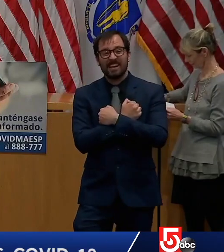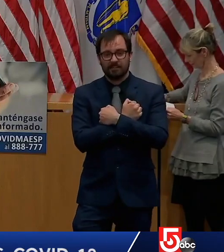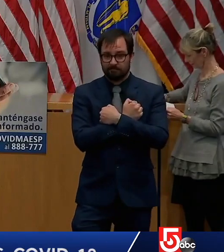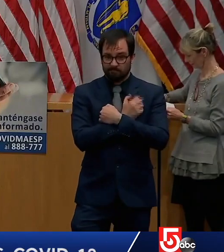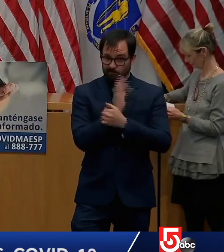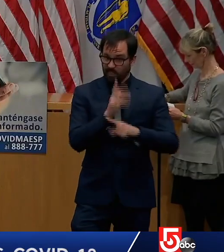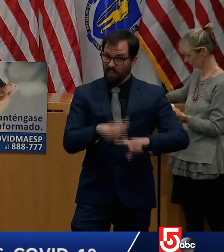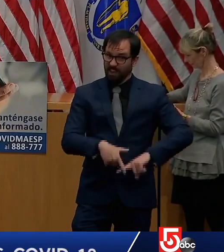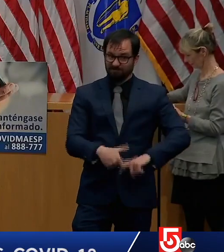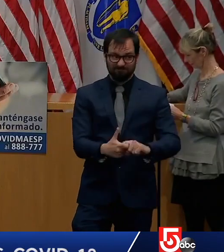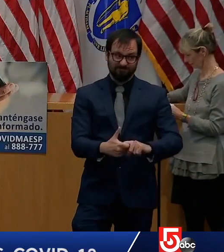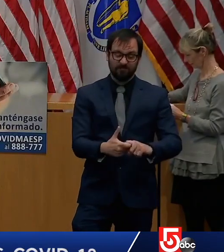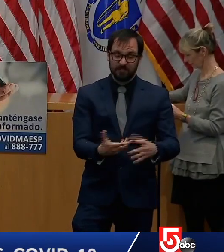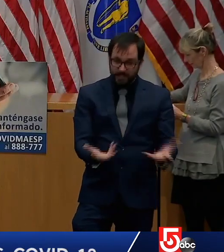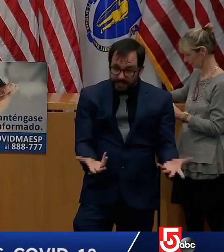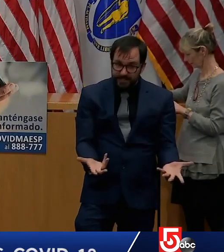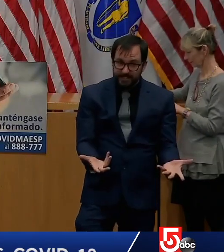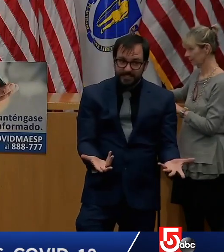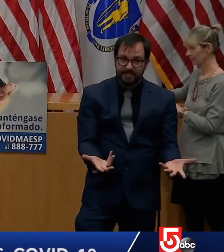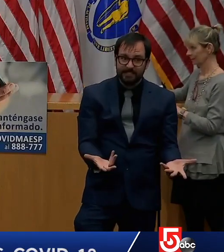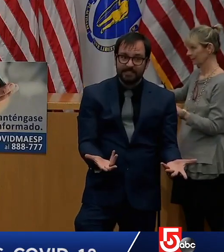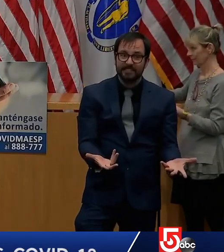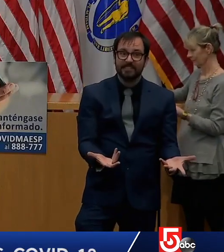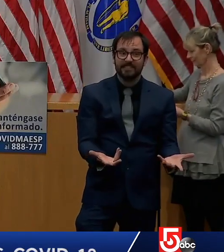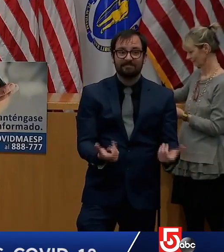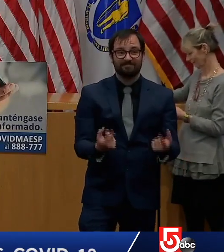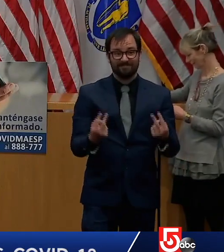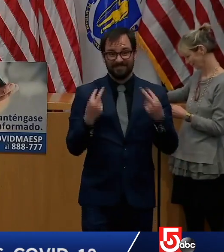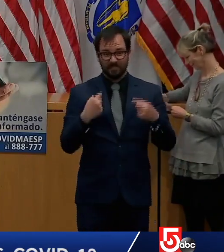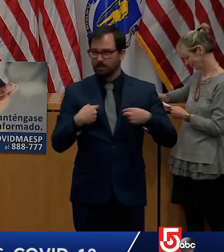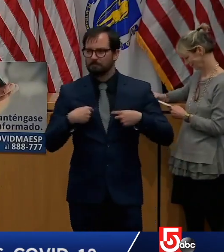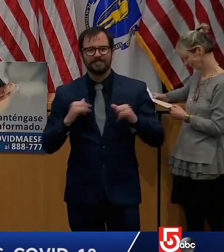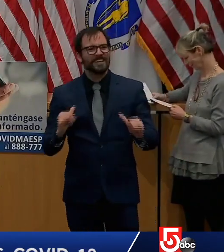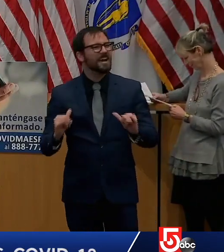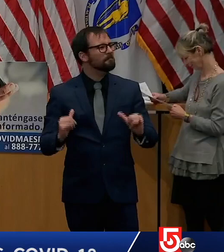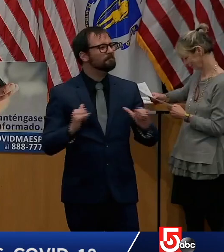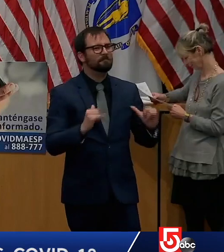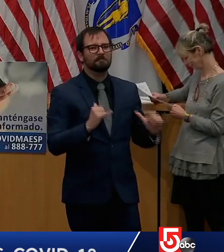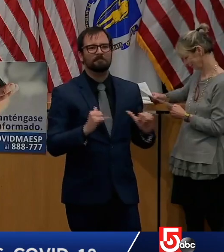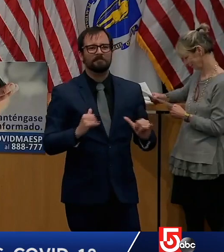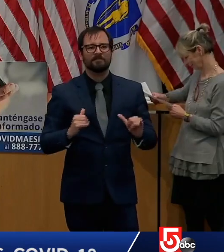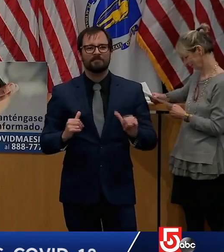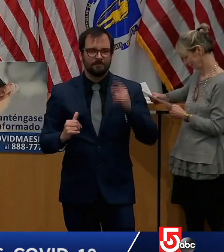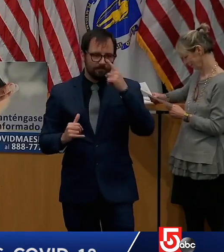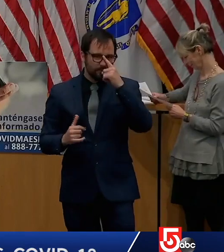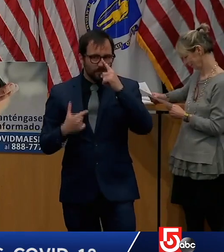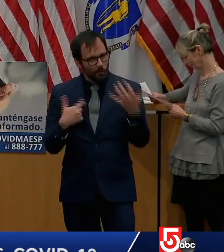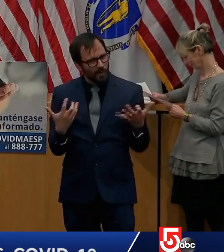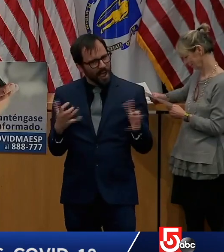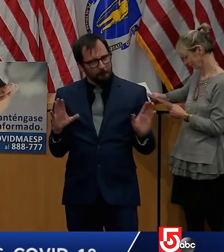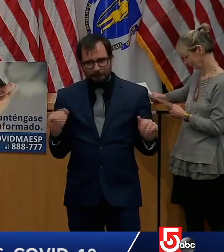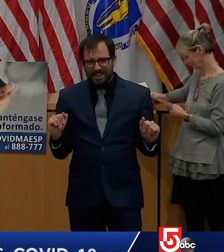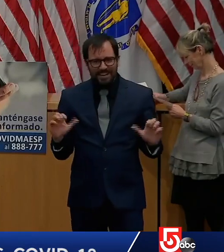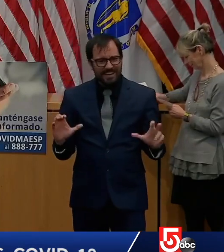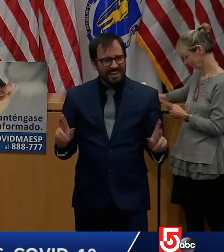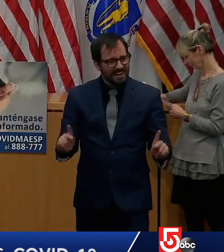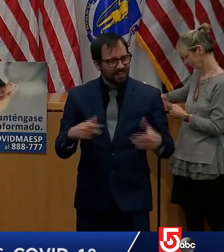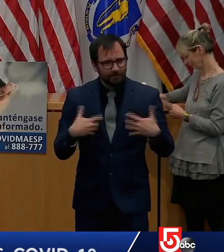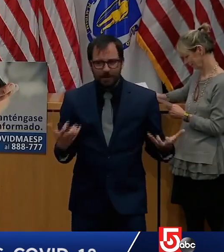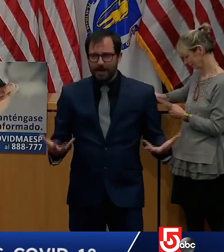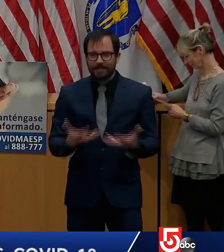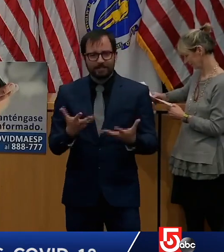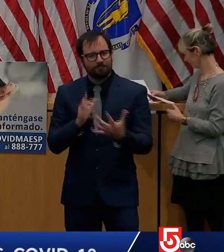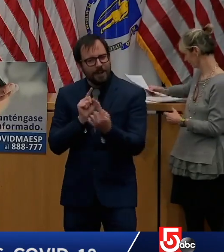And so, yeah. Look, I'm part of the community that would like to see something close to